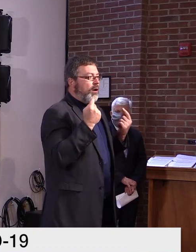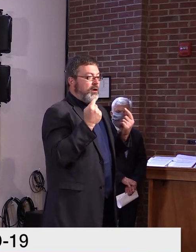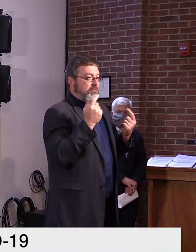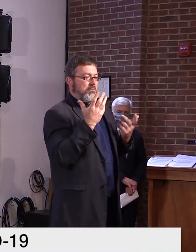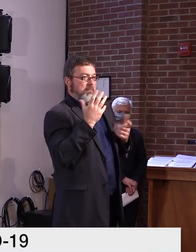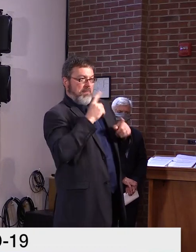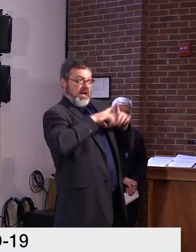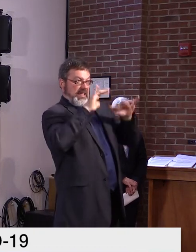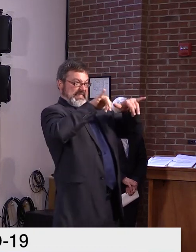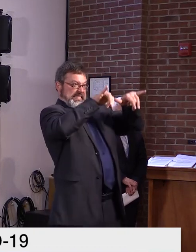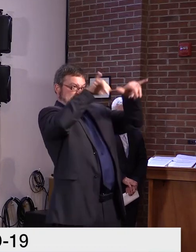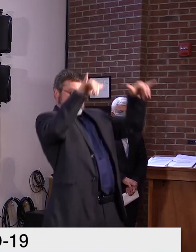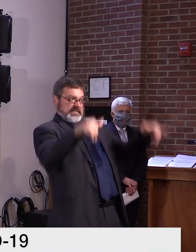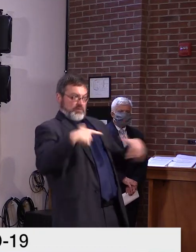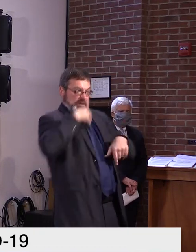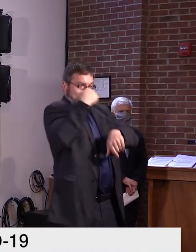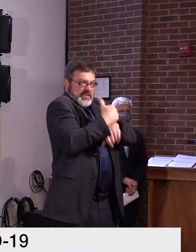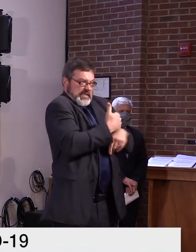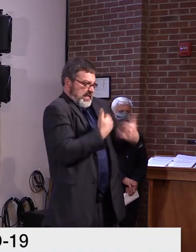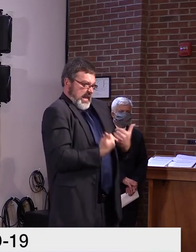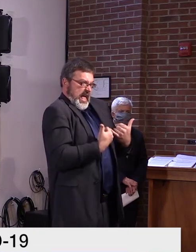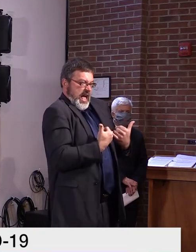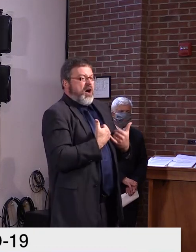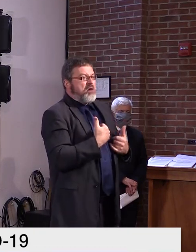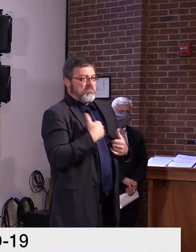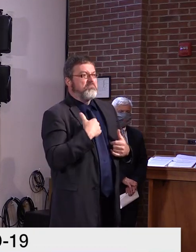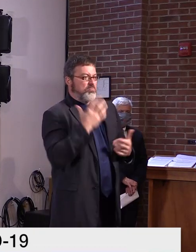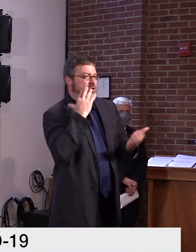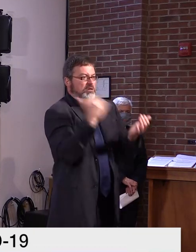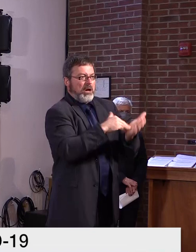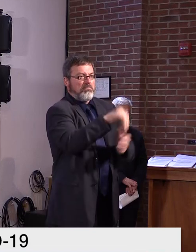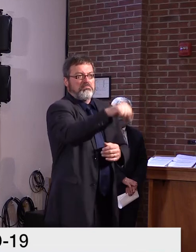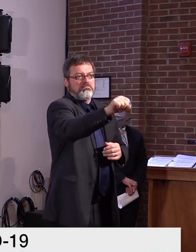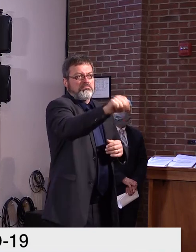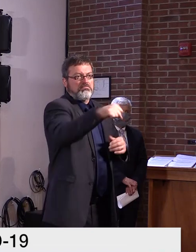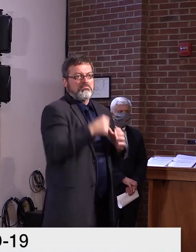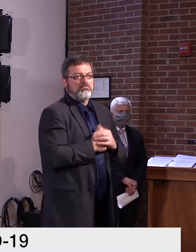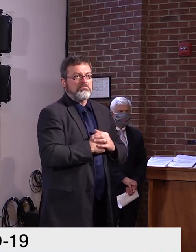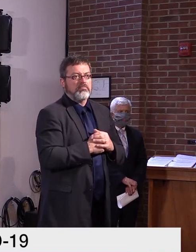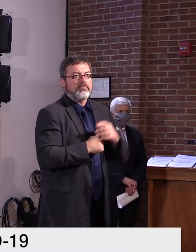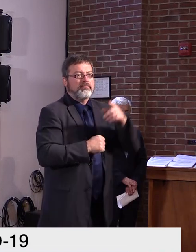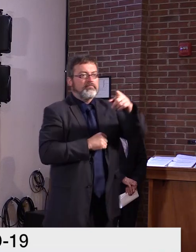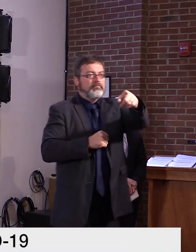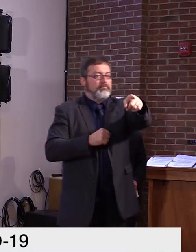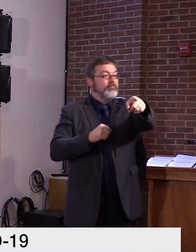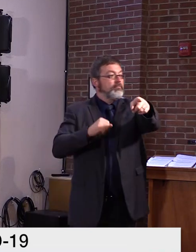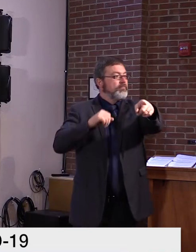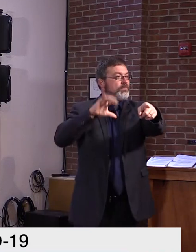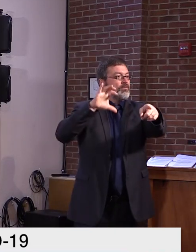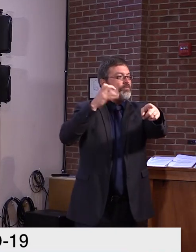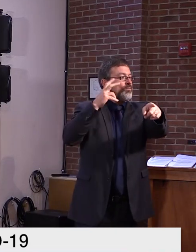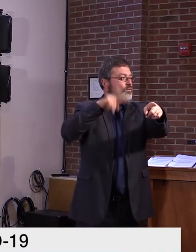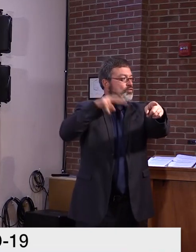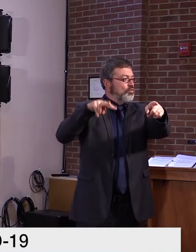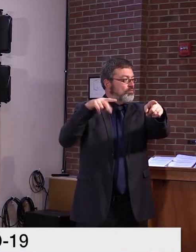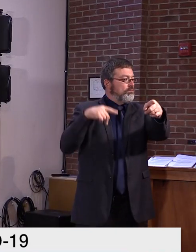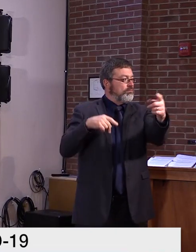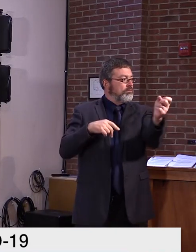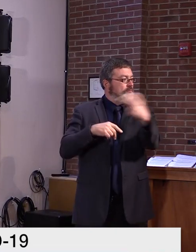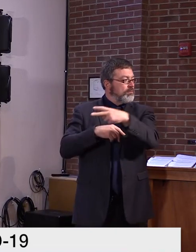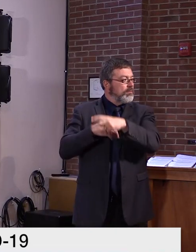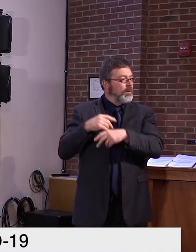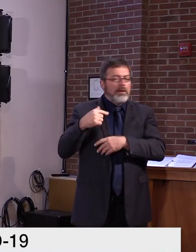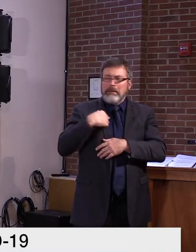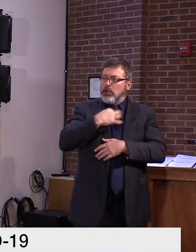Thank you. Steve? My turn. Uh, governor or, or Dr. Levine, are, are you